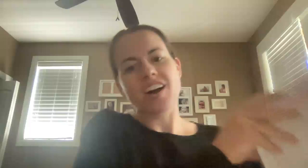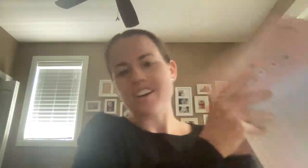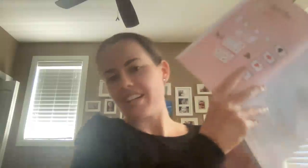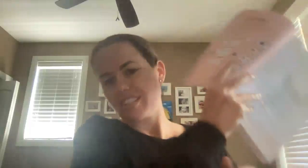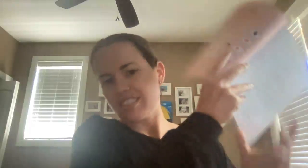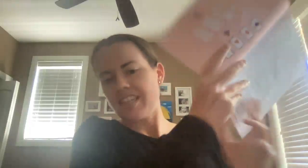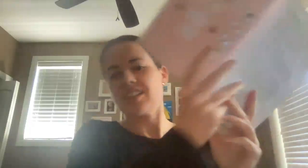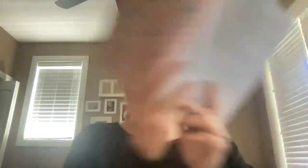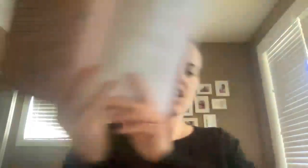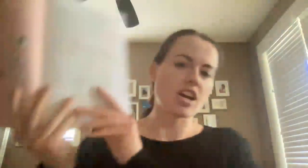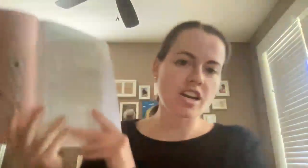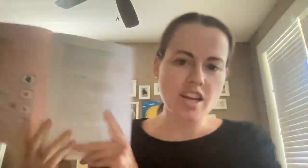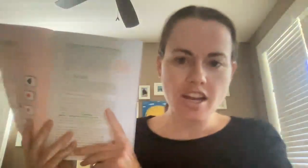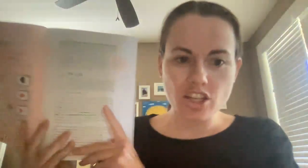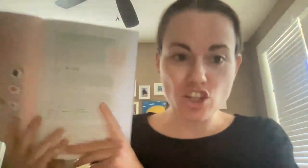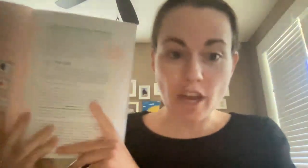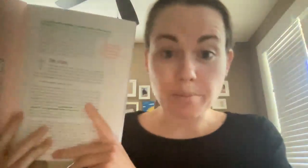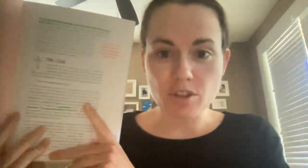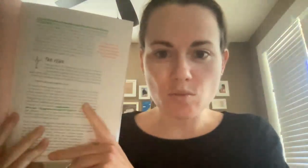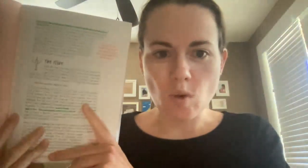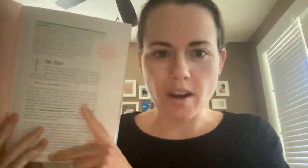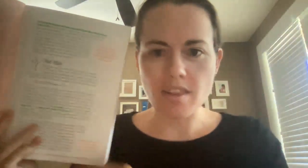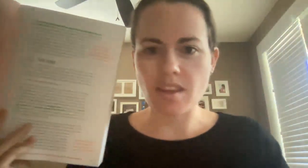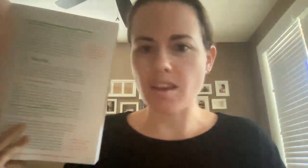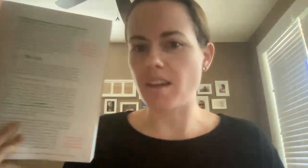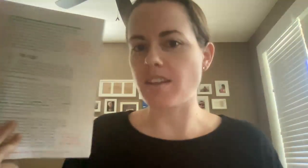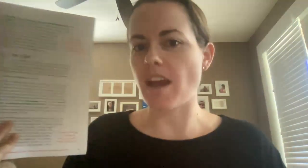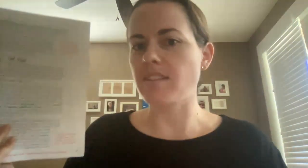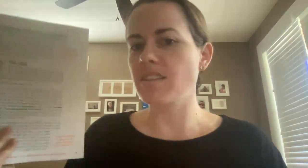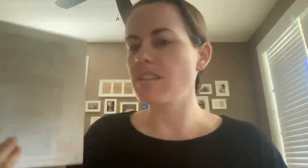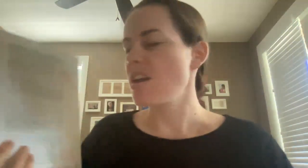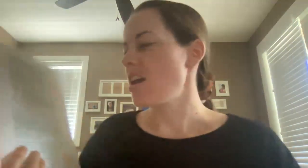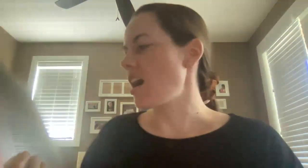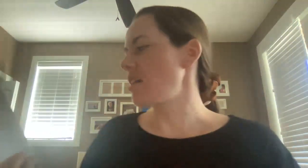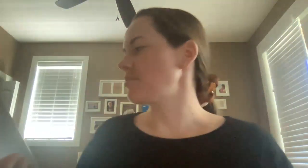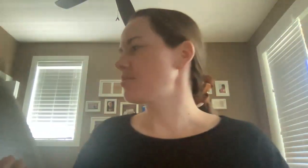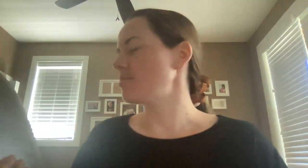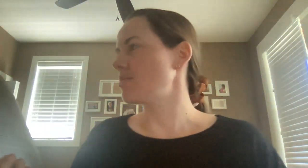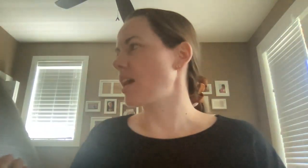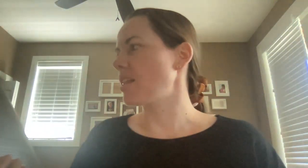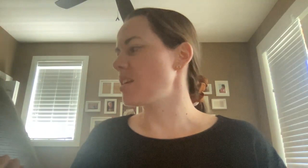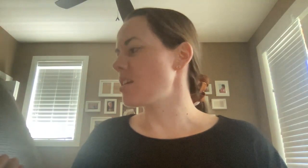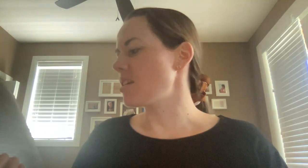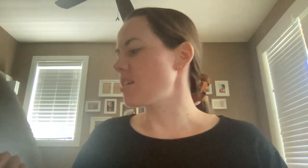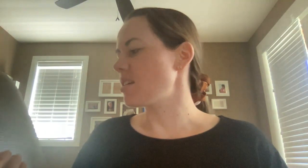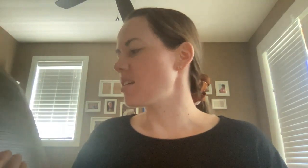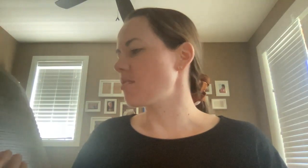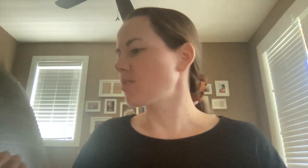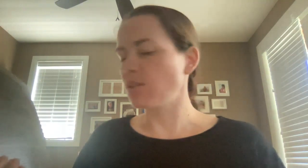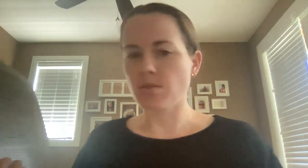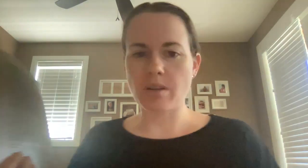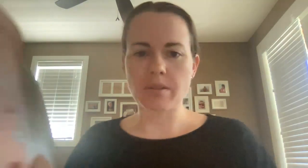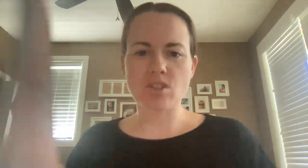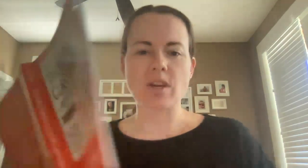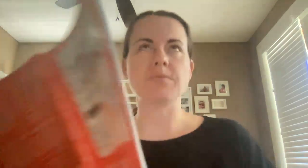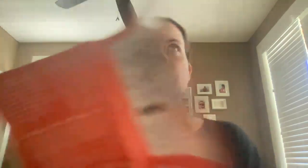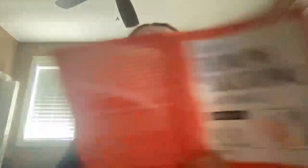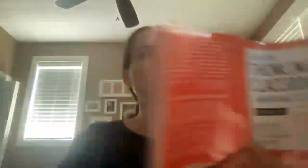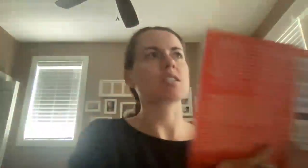All right, let's talk chapter one, thinking tasks. The really cool thing about this chapter was